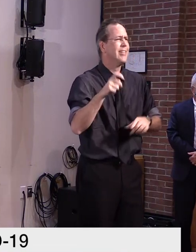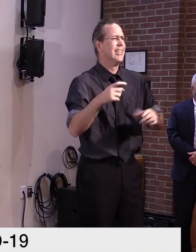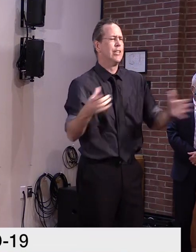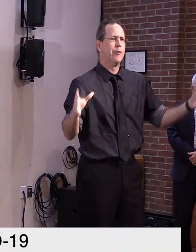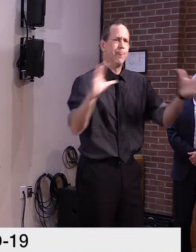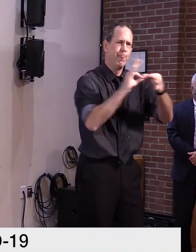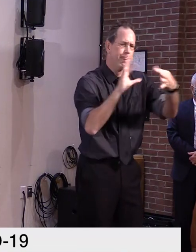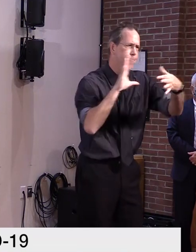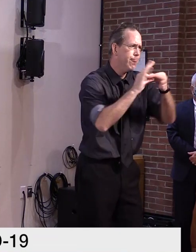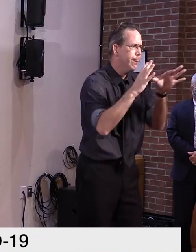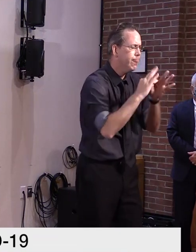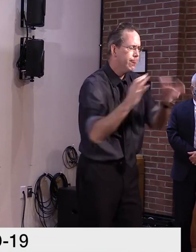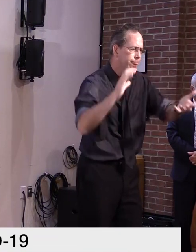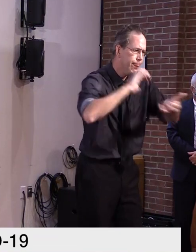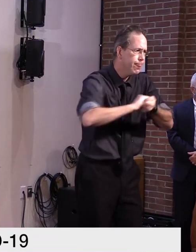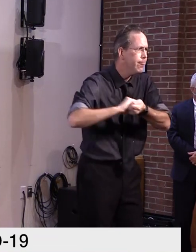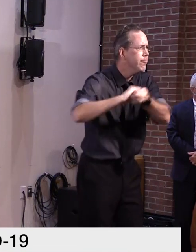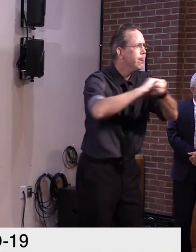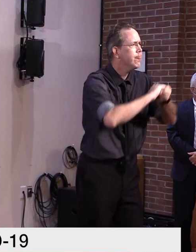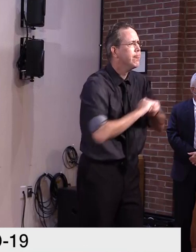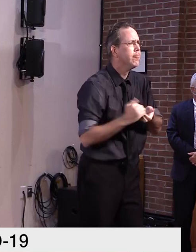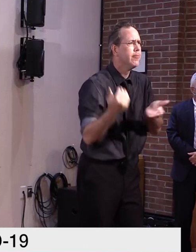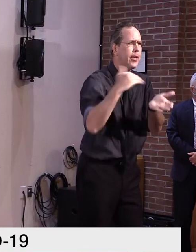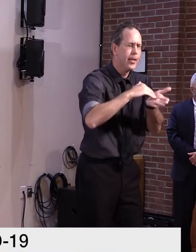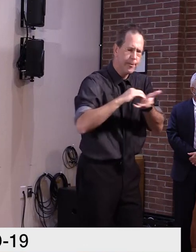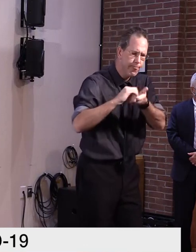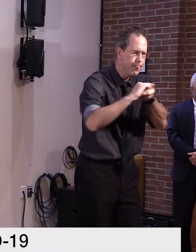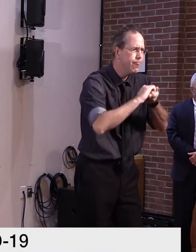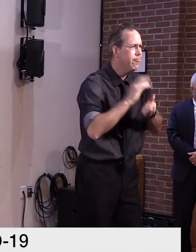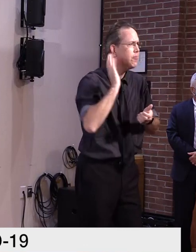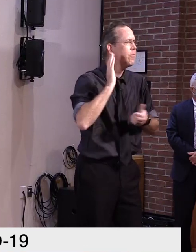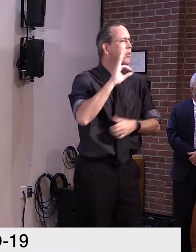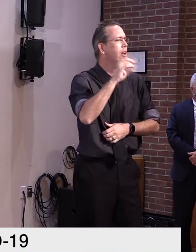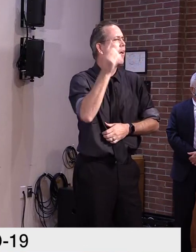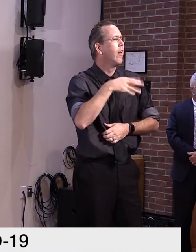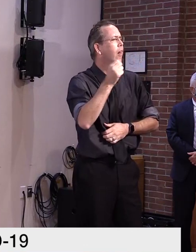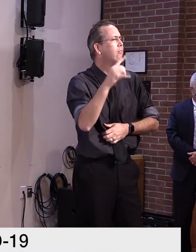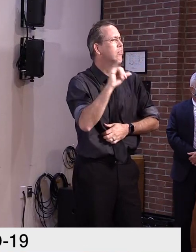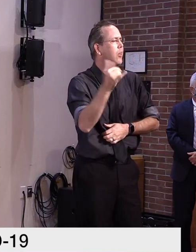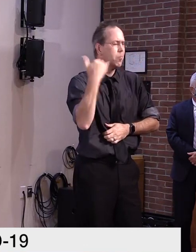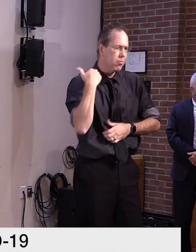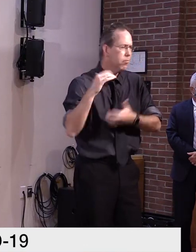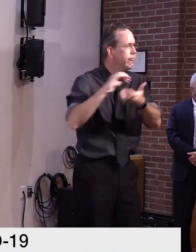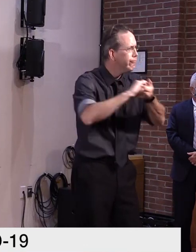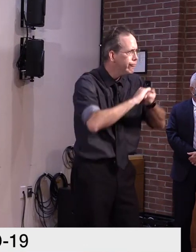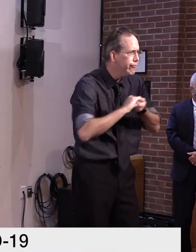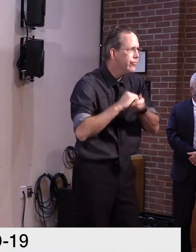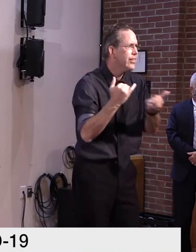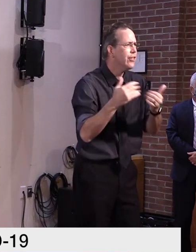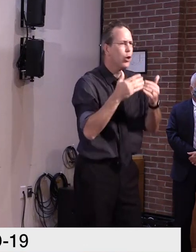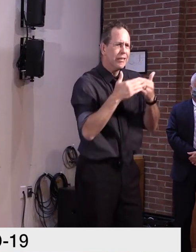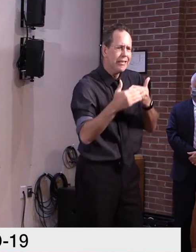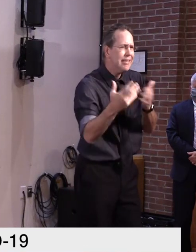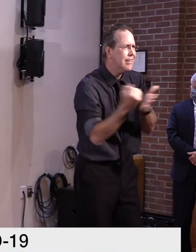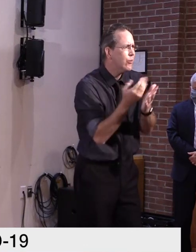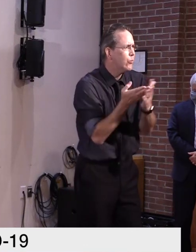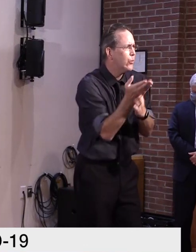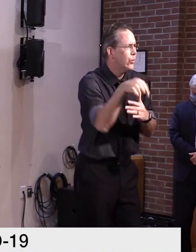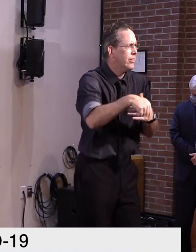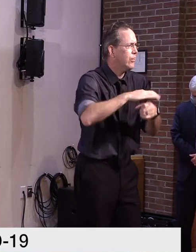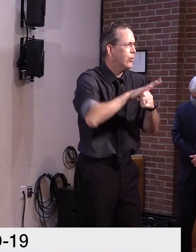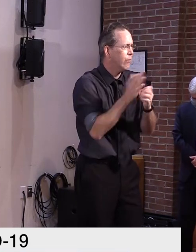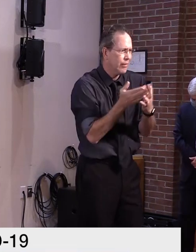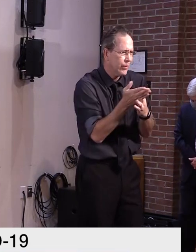the same care and compassion that allowed us to move forward then in order to get us through the deadly emergency we face today.